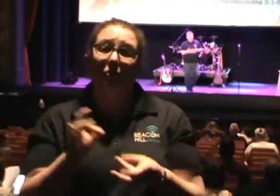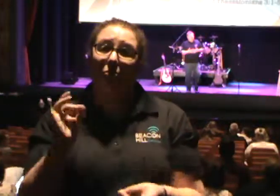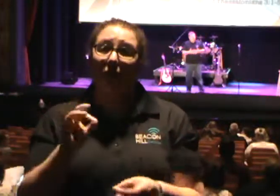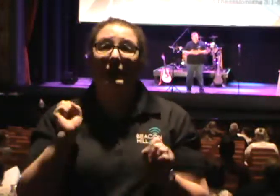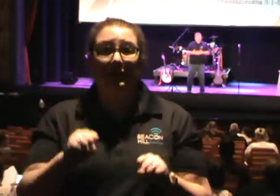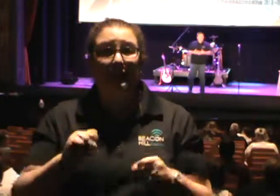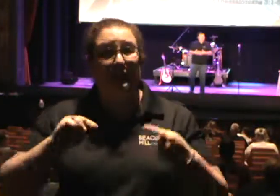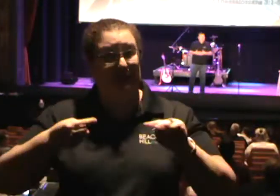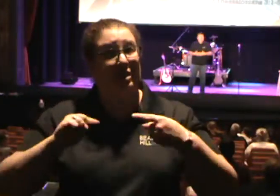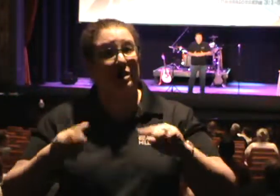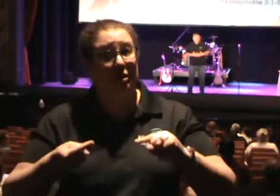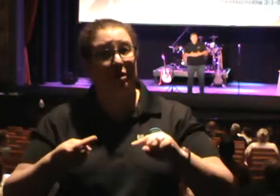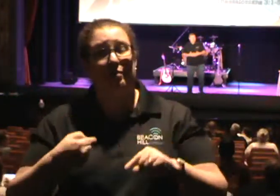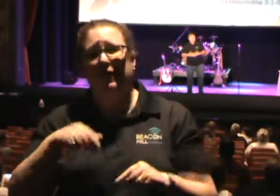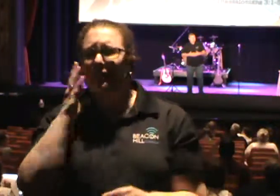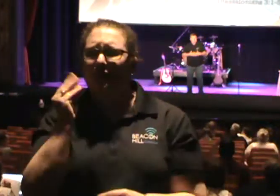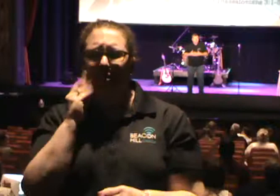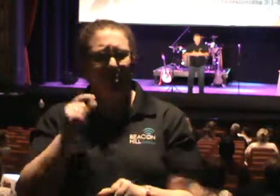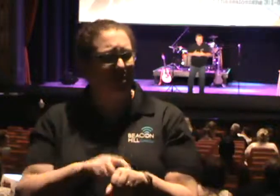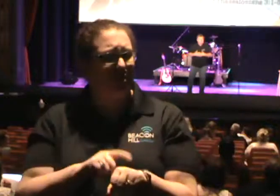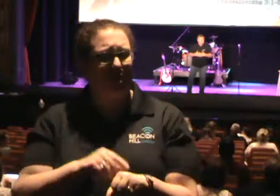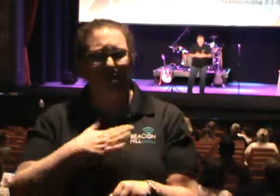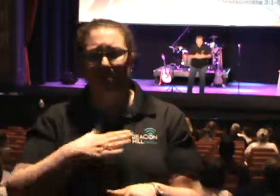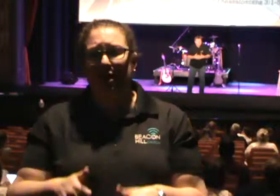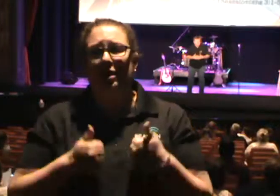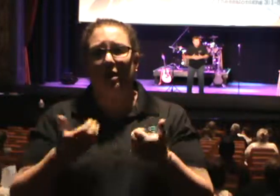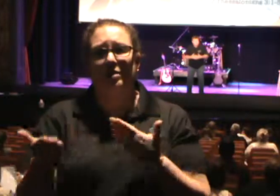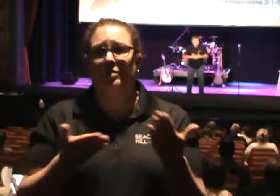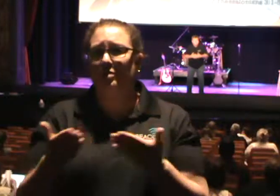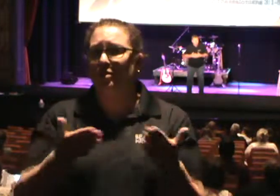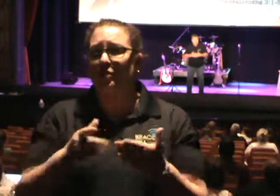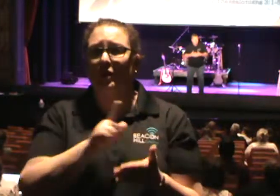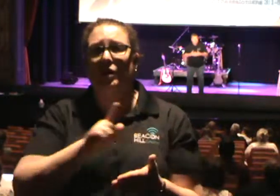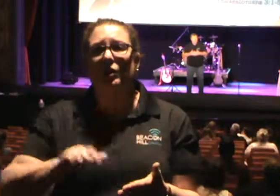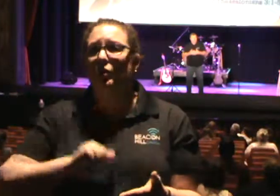See, I've gone through times in my life where serving the Lord has not been fun.